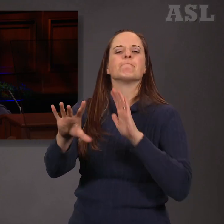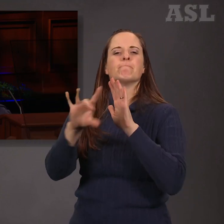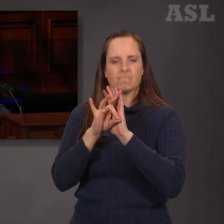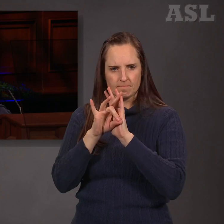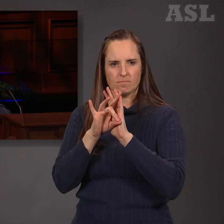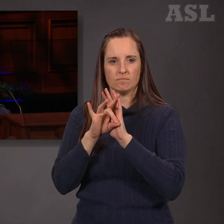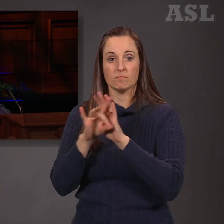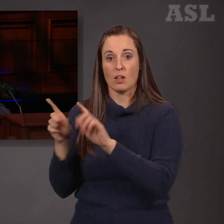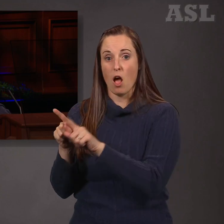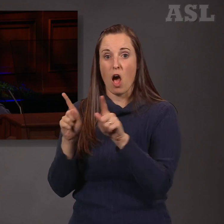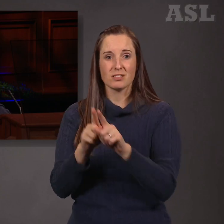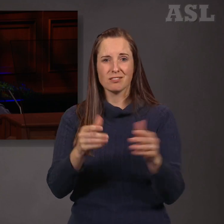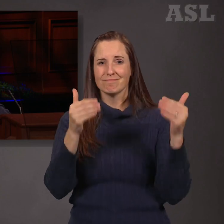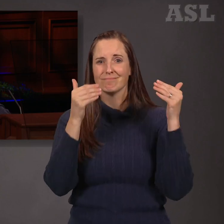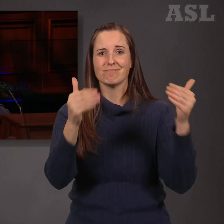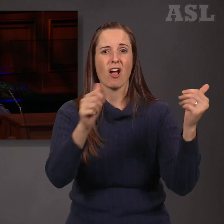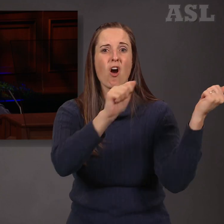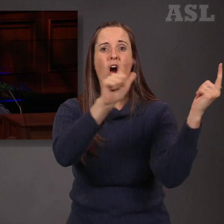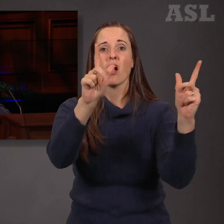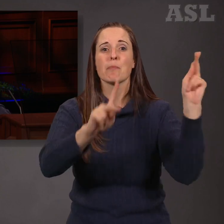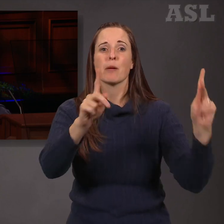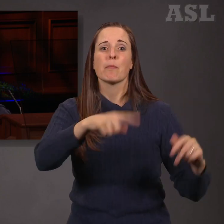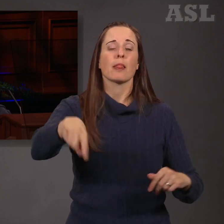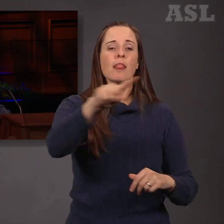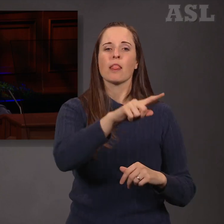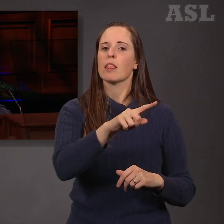Let them worship how, where, or what they may.